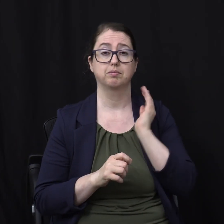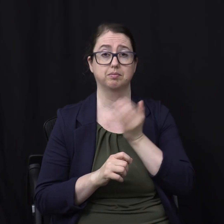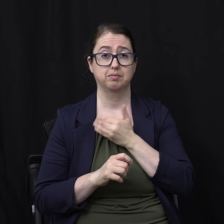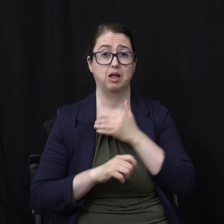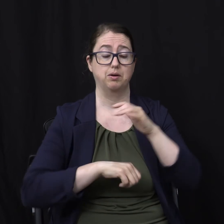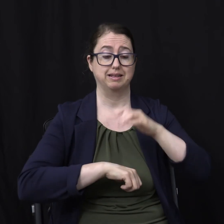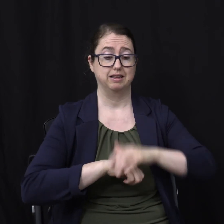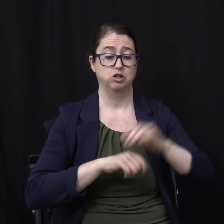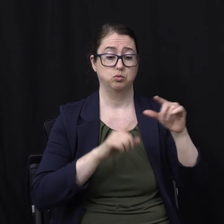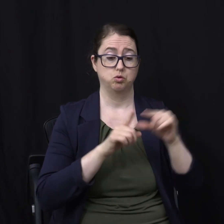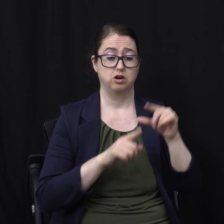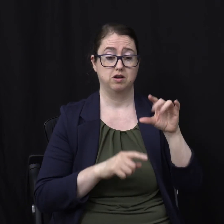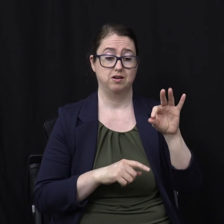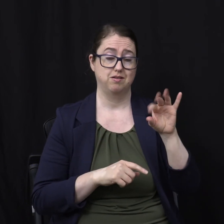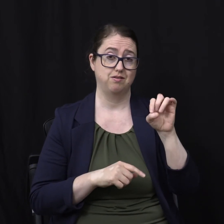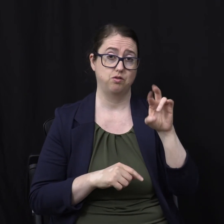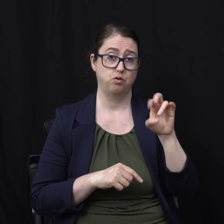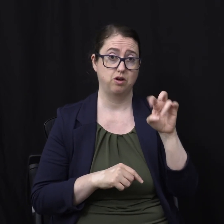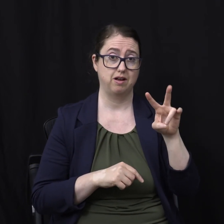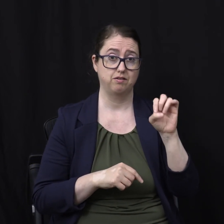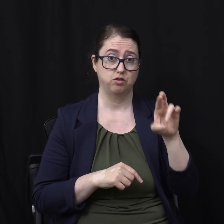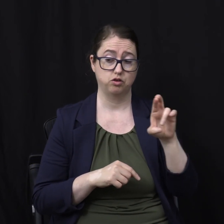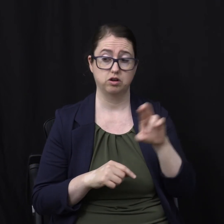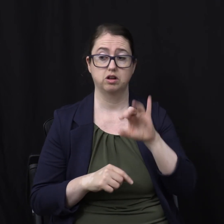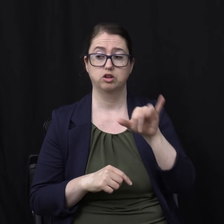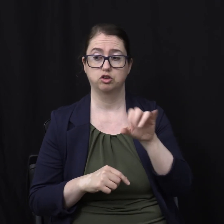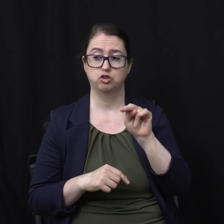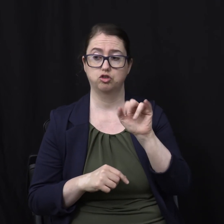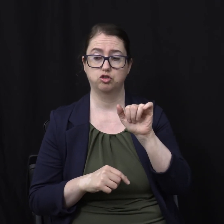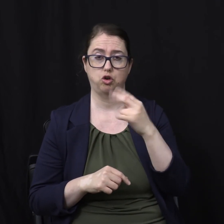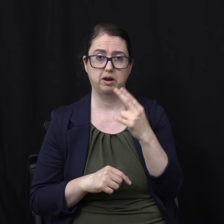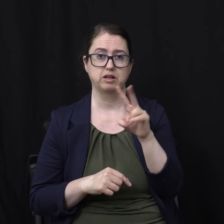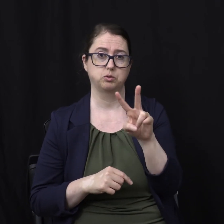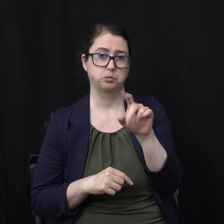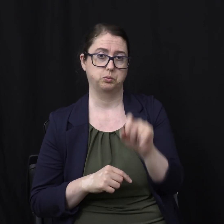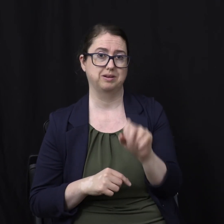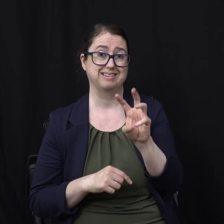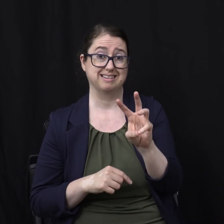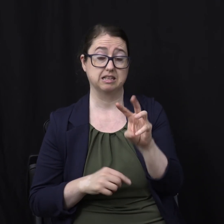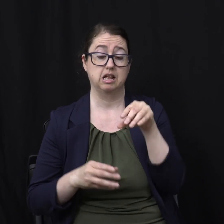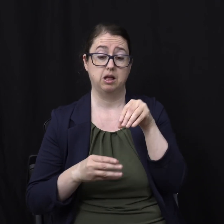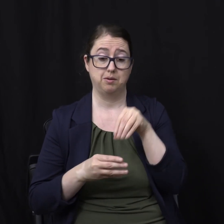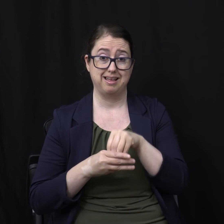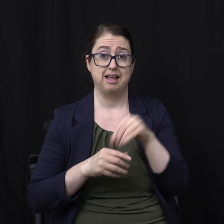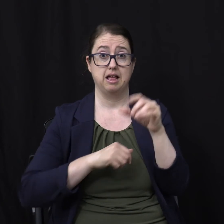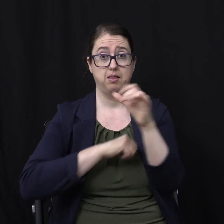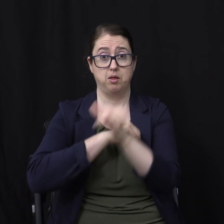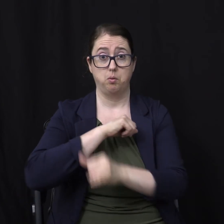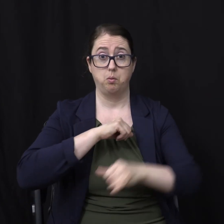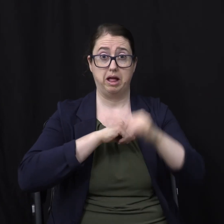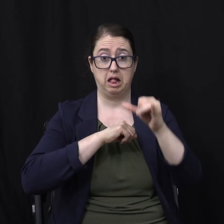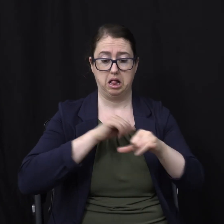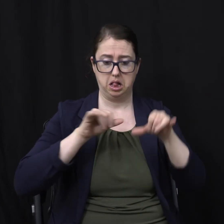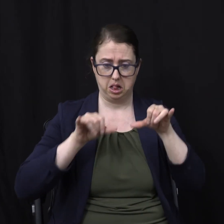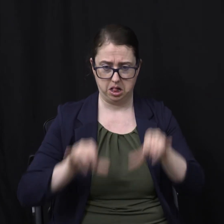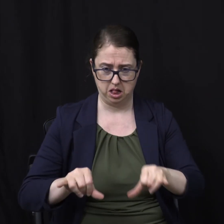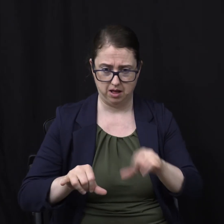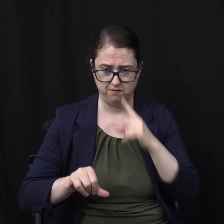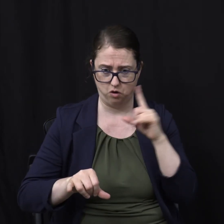English word Forever Jonah 2 verse 6 Jonah was in the belly Of the whale forever Well that wasn't That long was it?